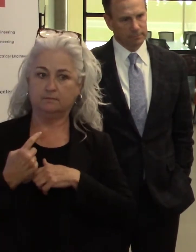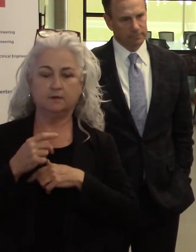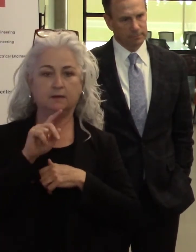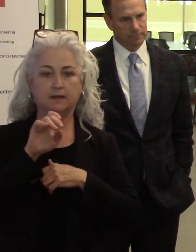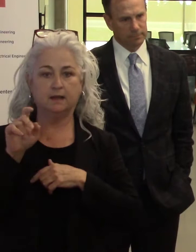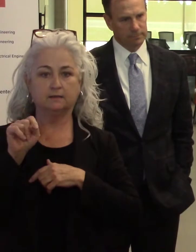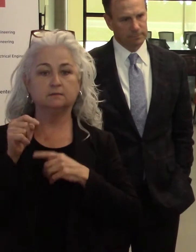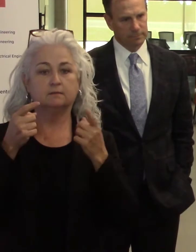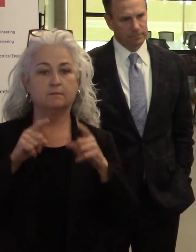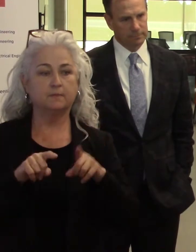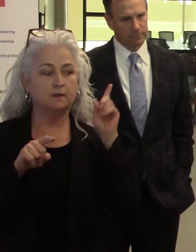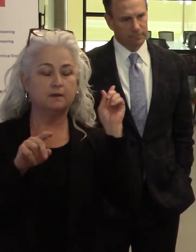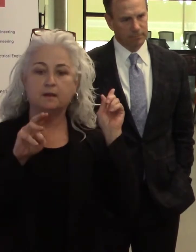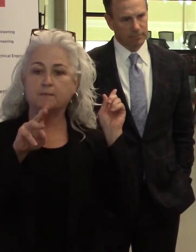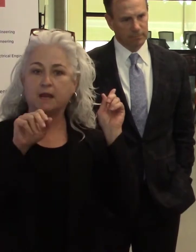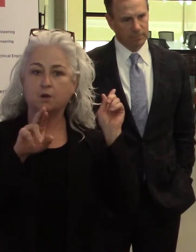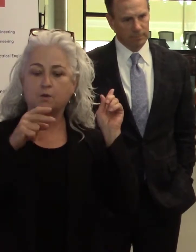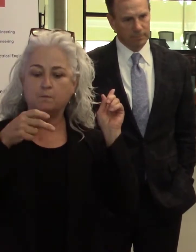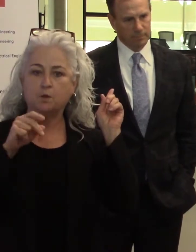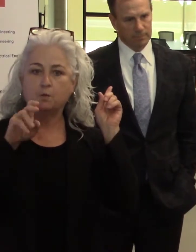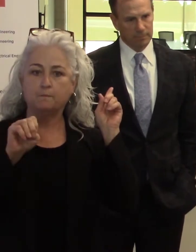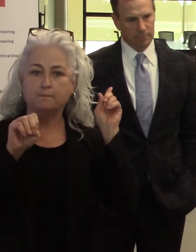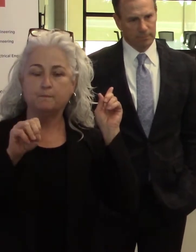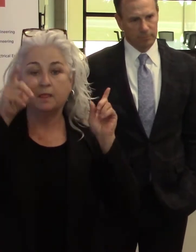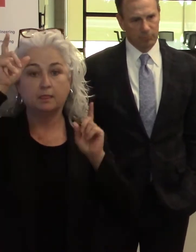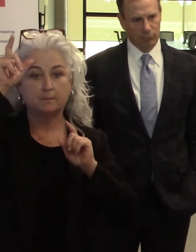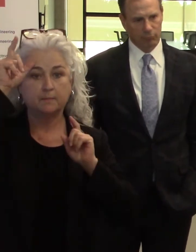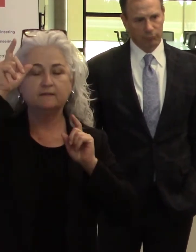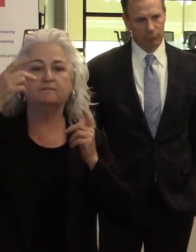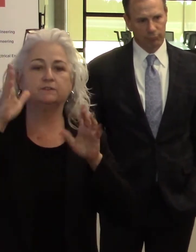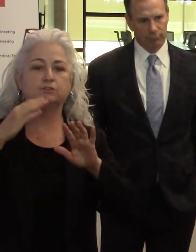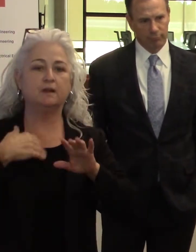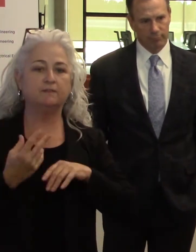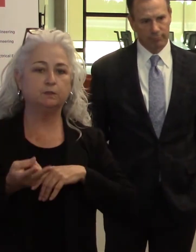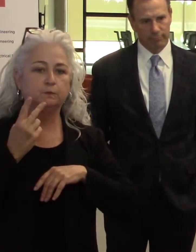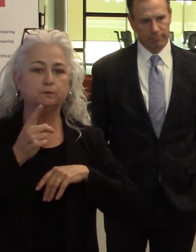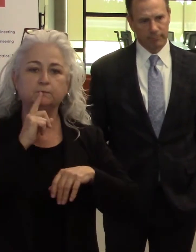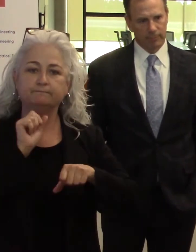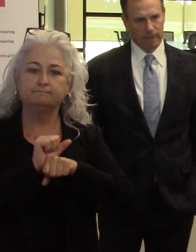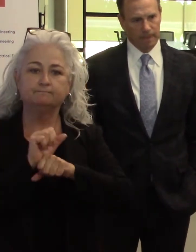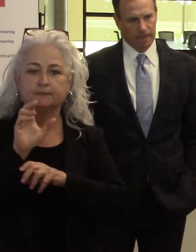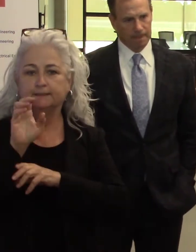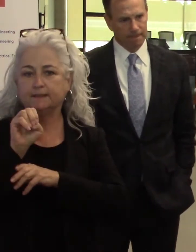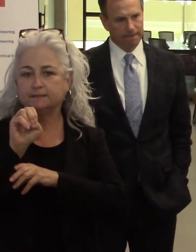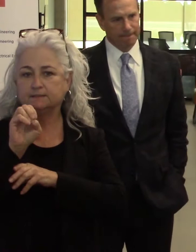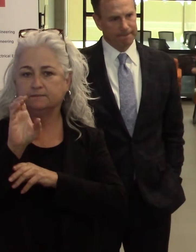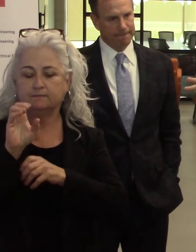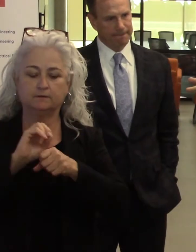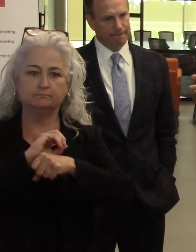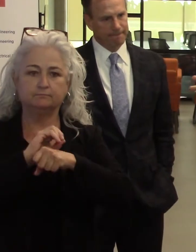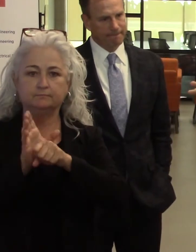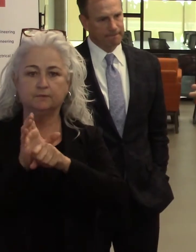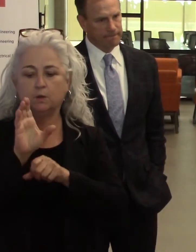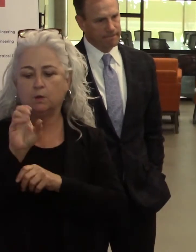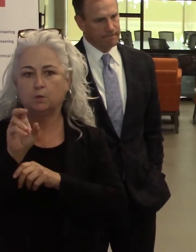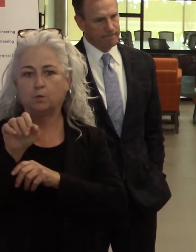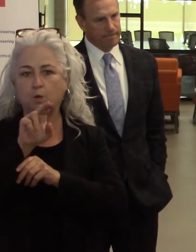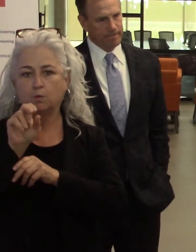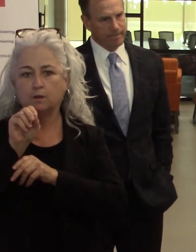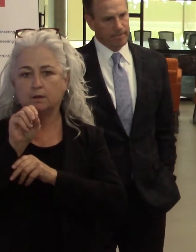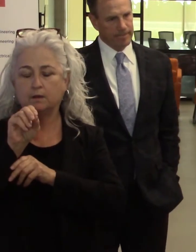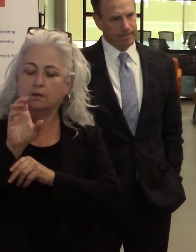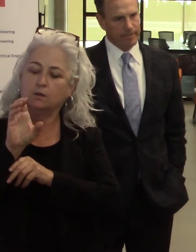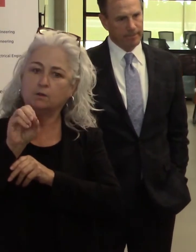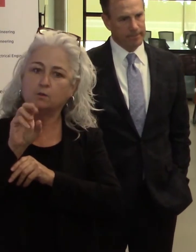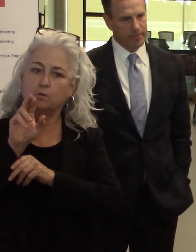in Lubbock had two confirmed cases. That's what we were fearing. We were fine. We knew it was in Dallas, but